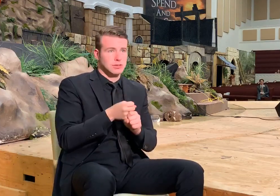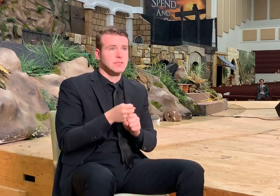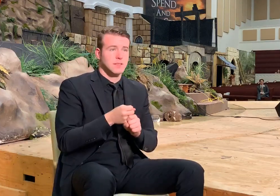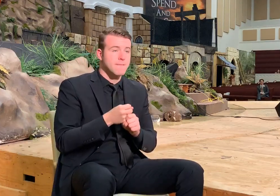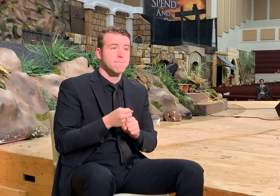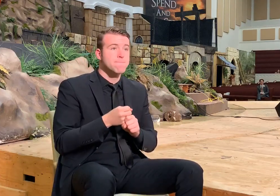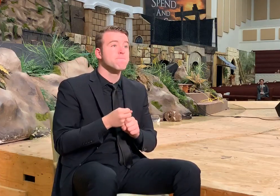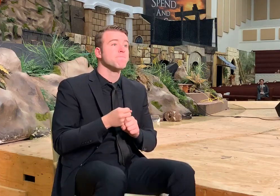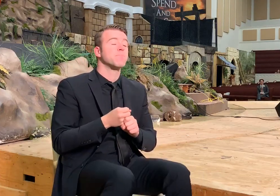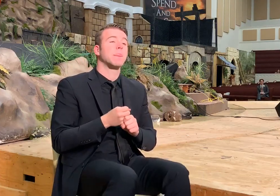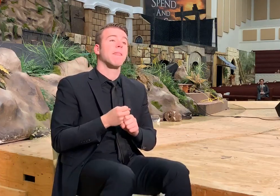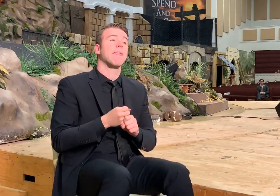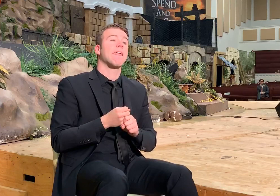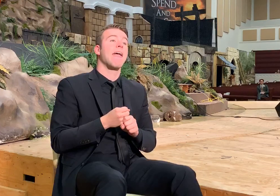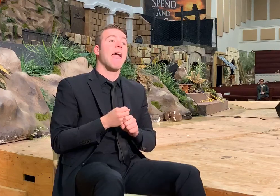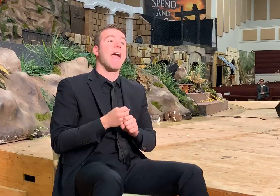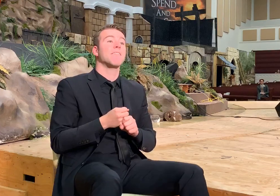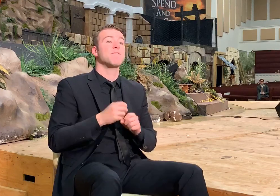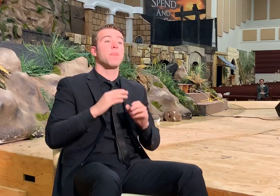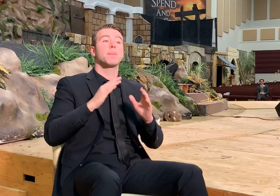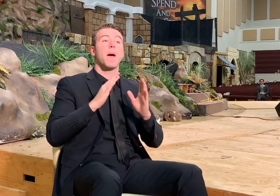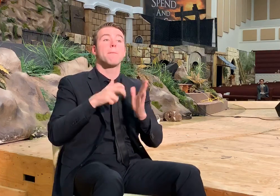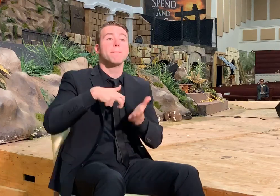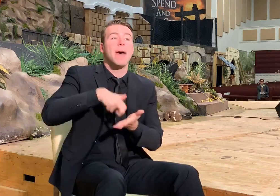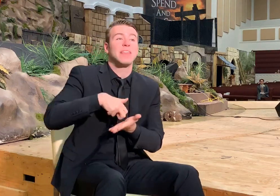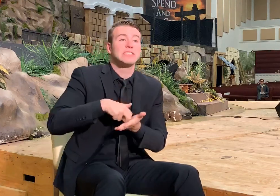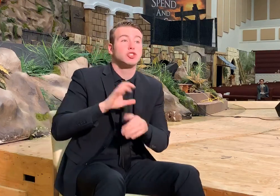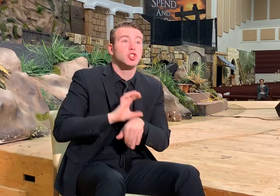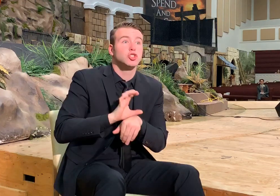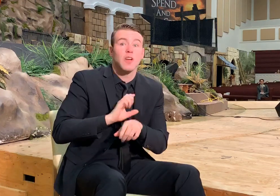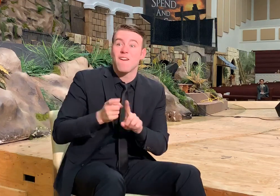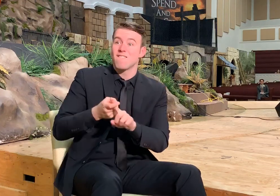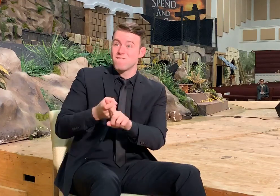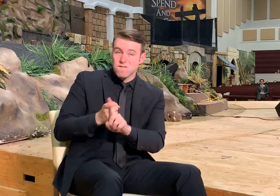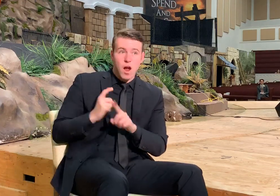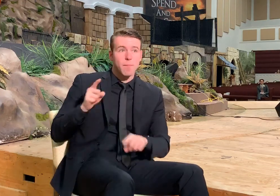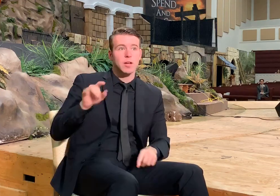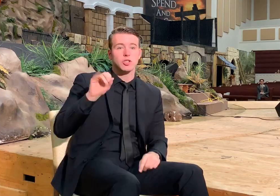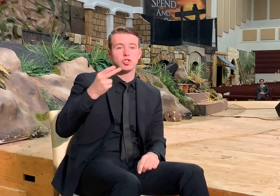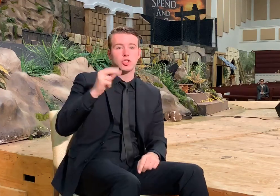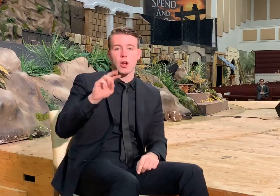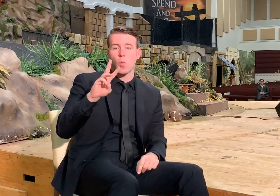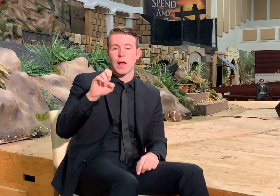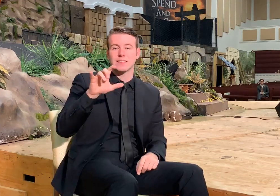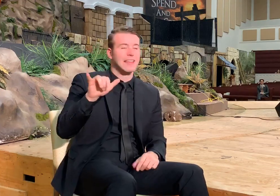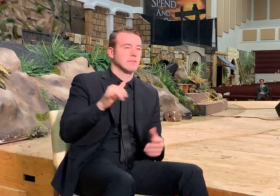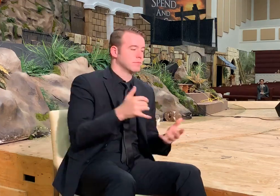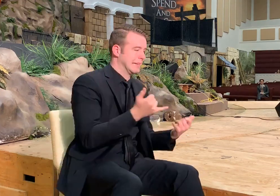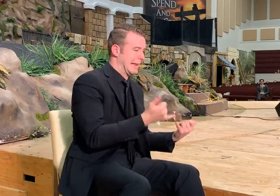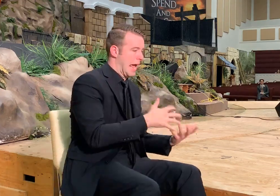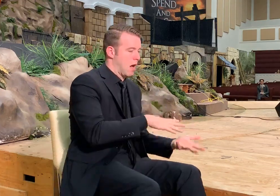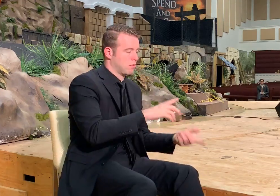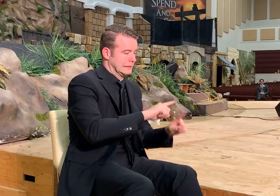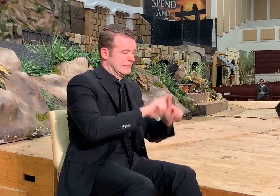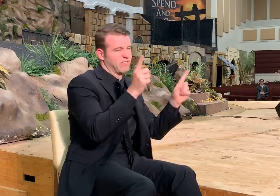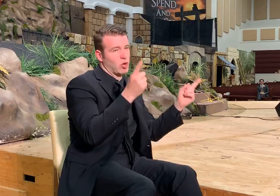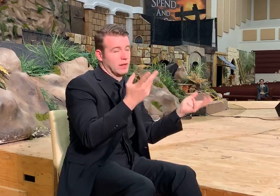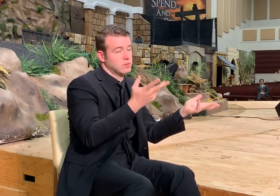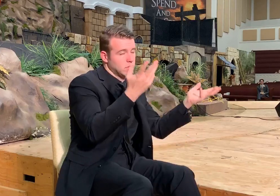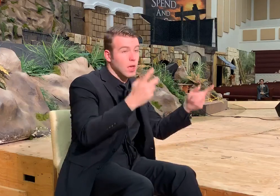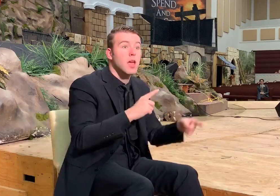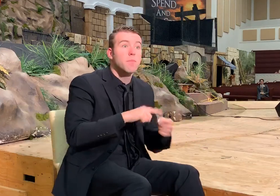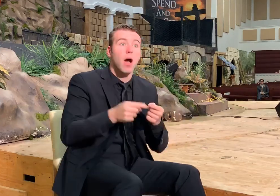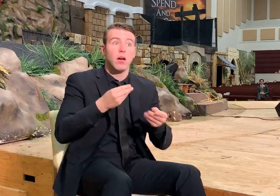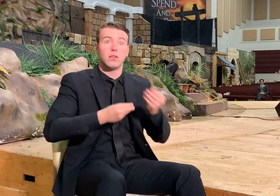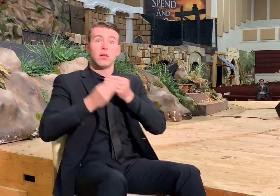And the Methodist Church came out of John Wesley for whatever it is now. But just